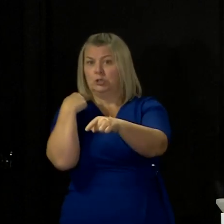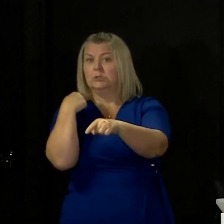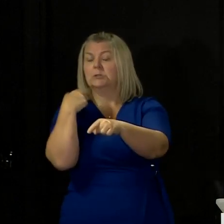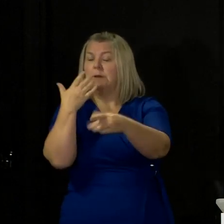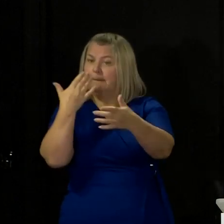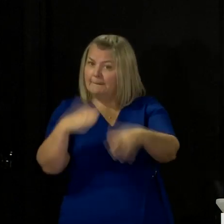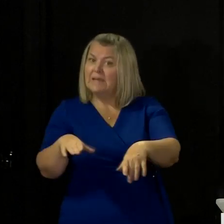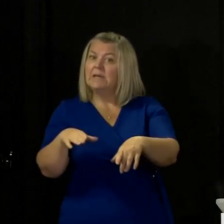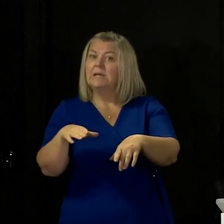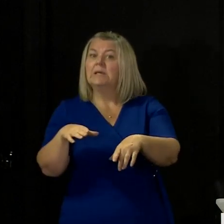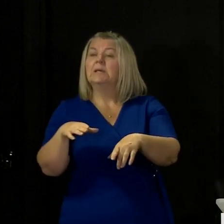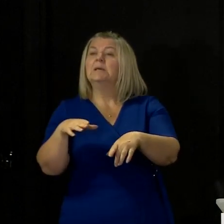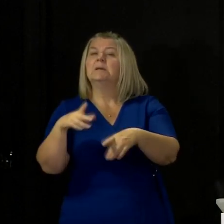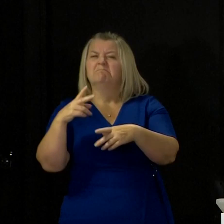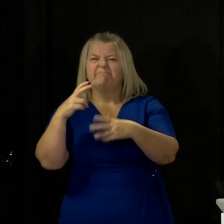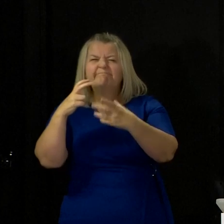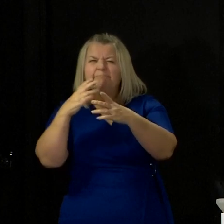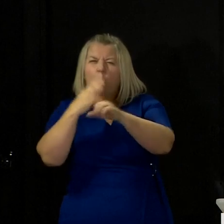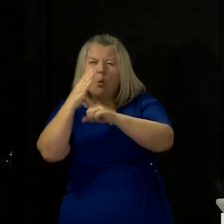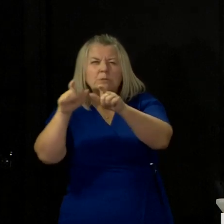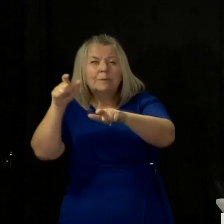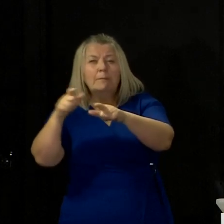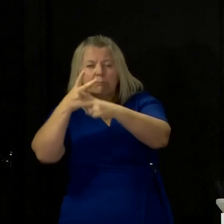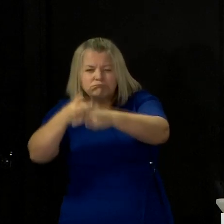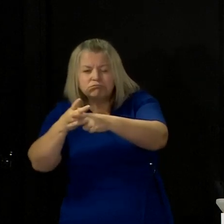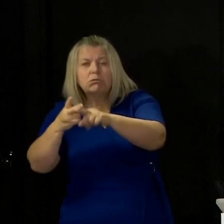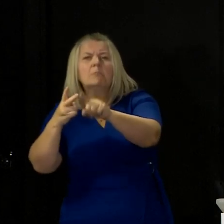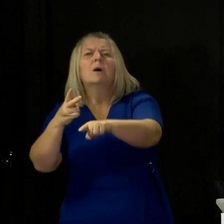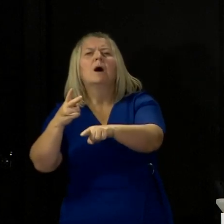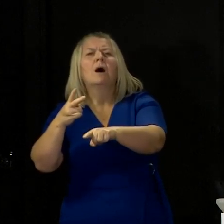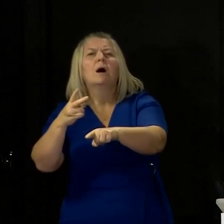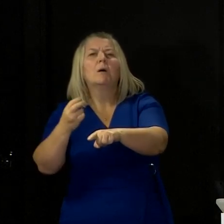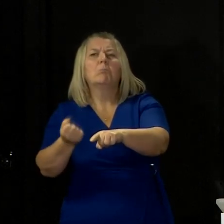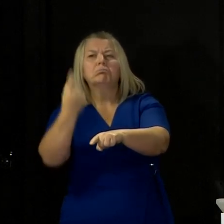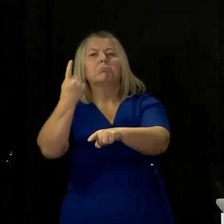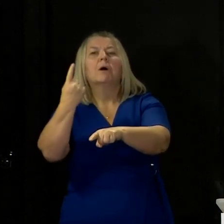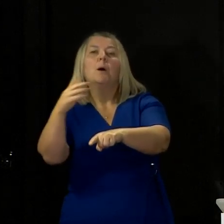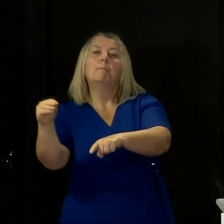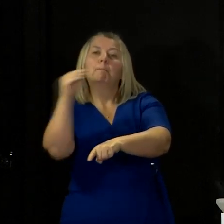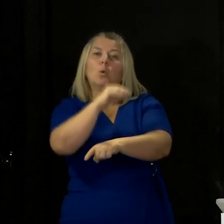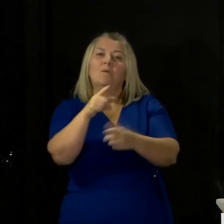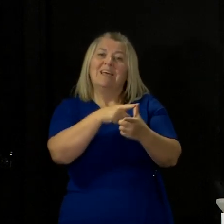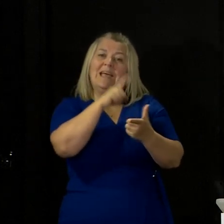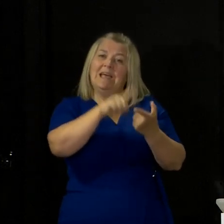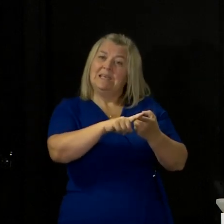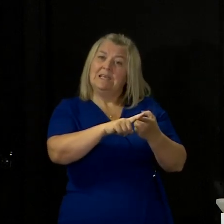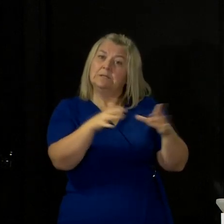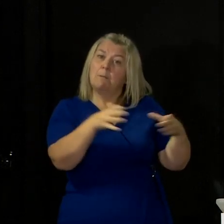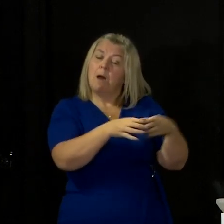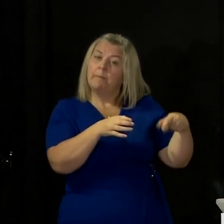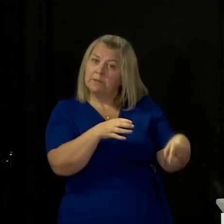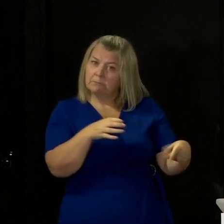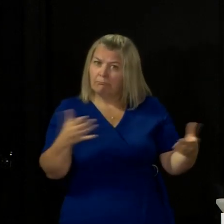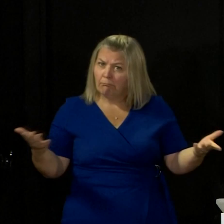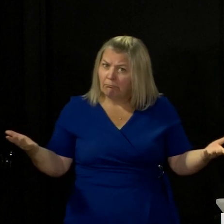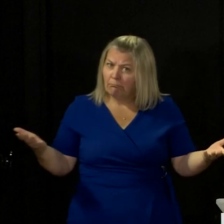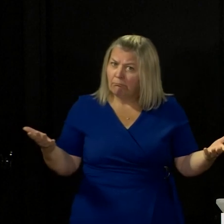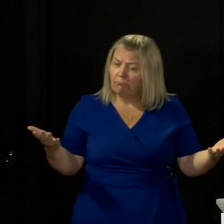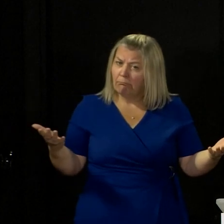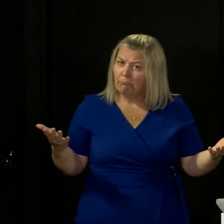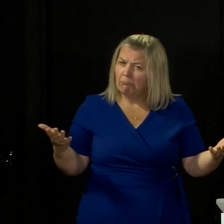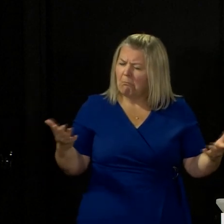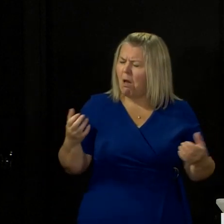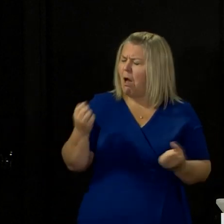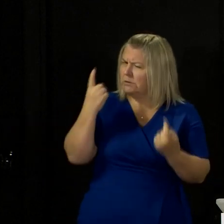shifts were in geriatric wards. Now nurses tell me if there's a winter vomiting bug on a hospital they must